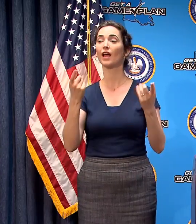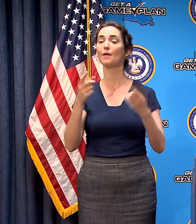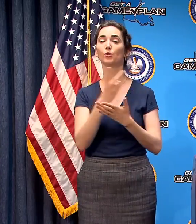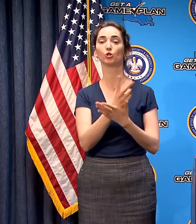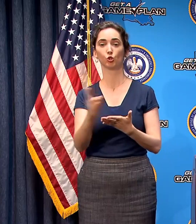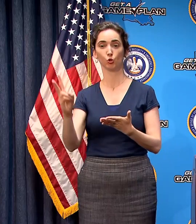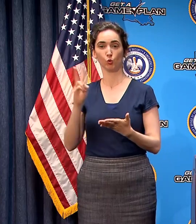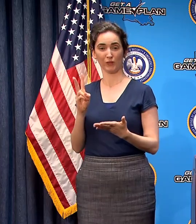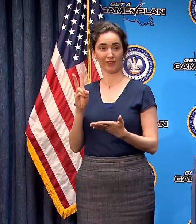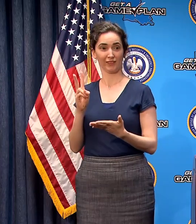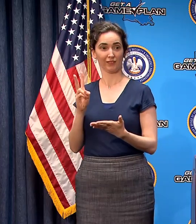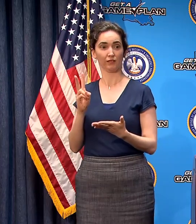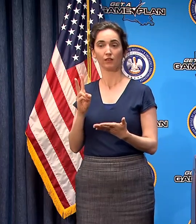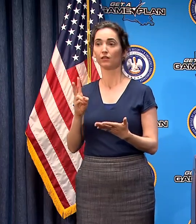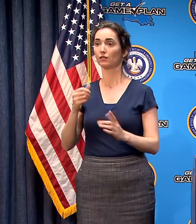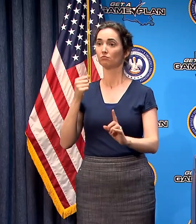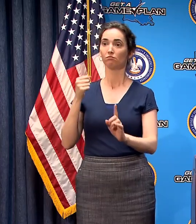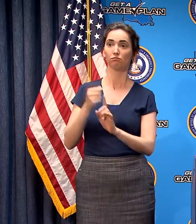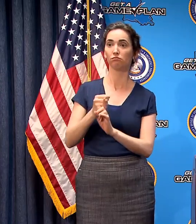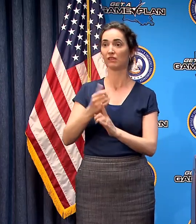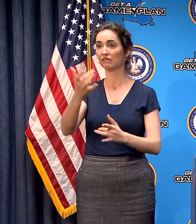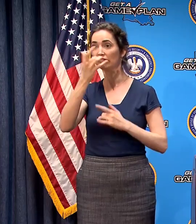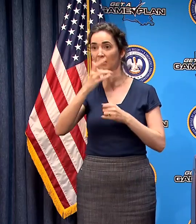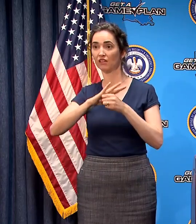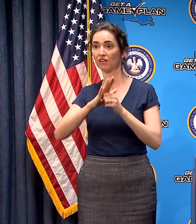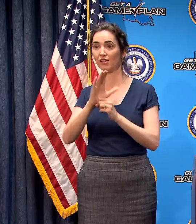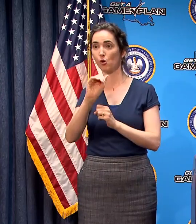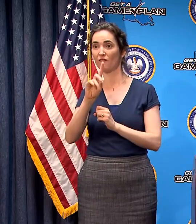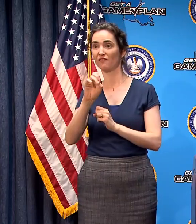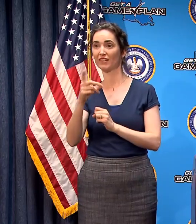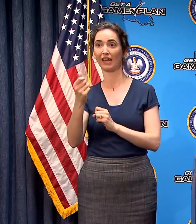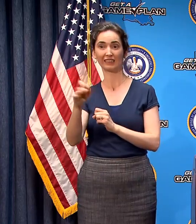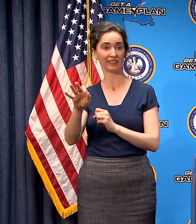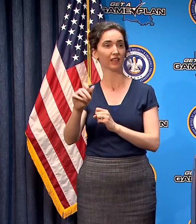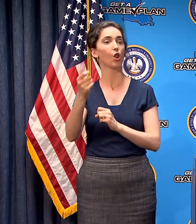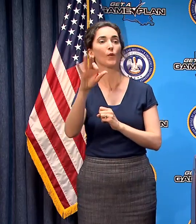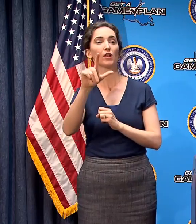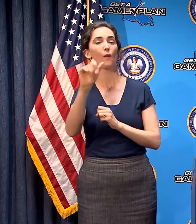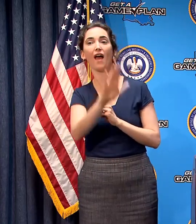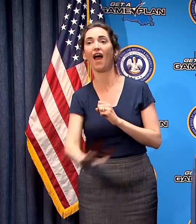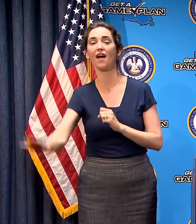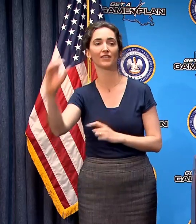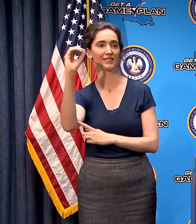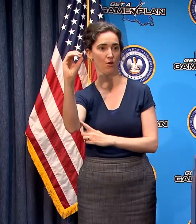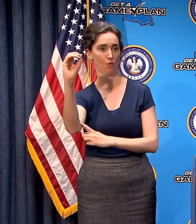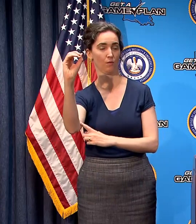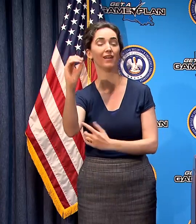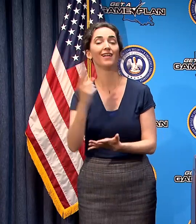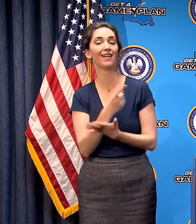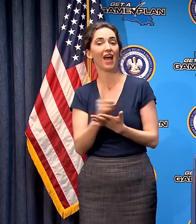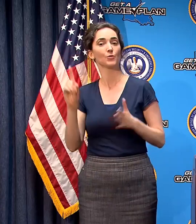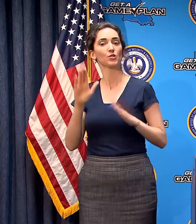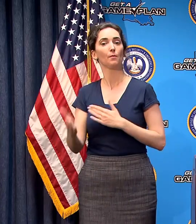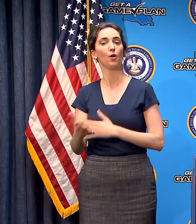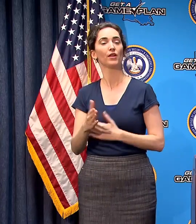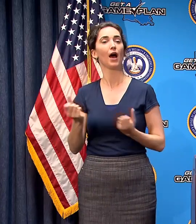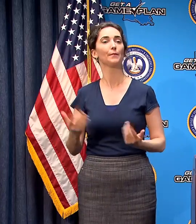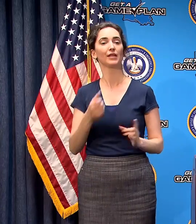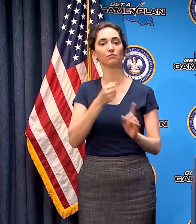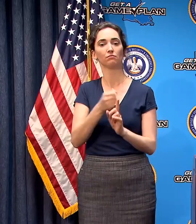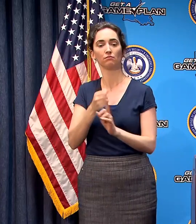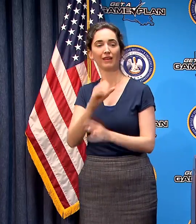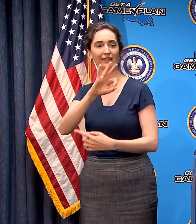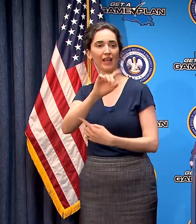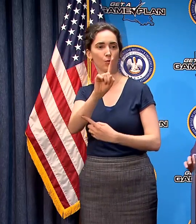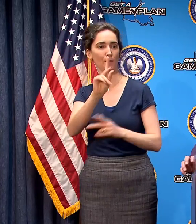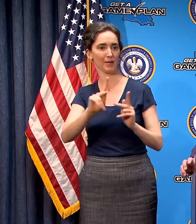were zero confirmed cases of covid19 in louisiana one week ago last sunday morning we had 91 confirmed